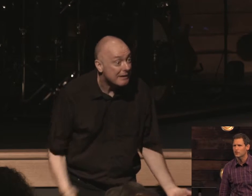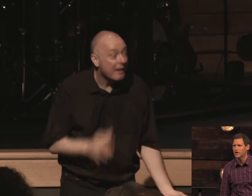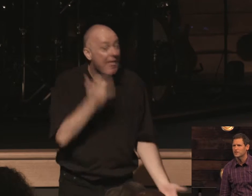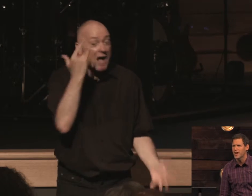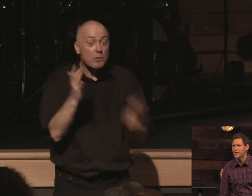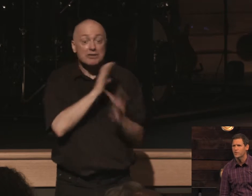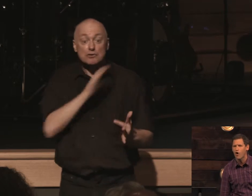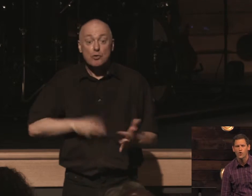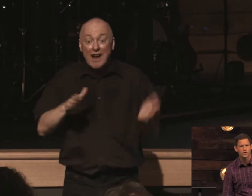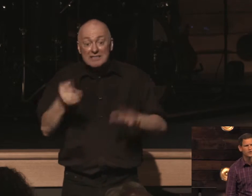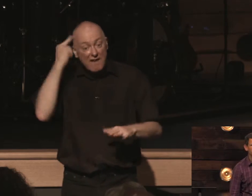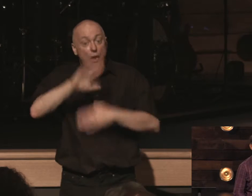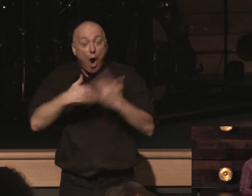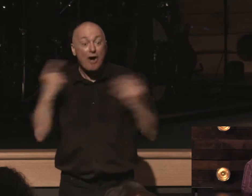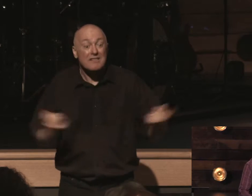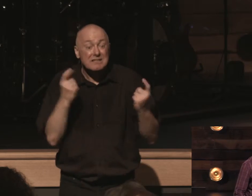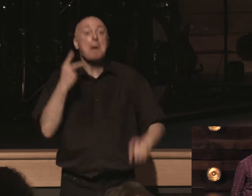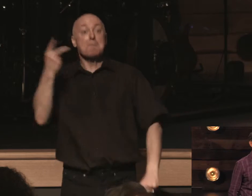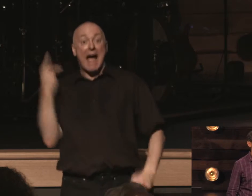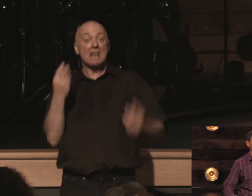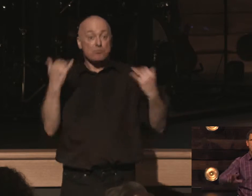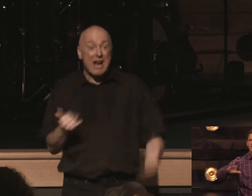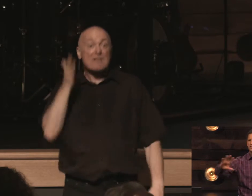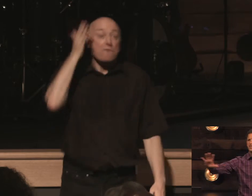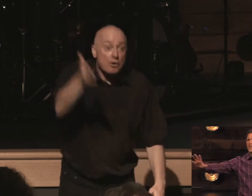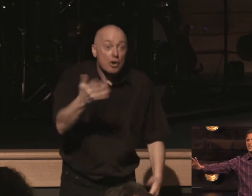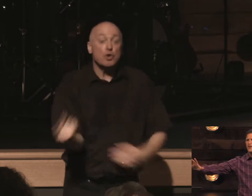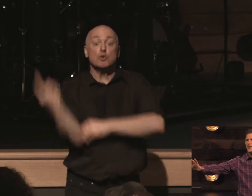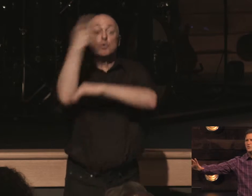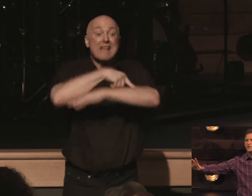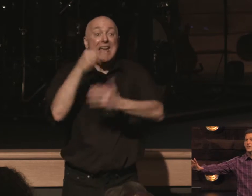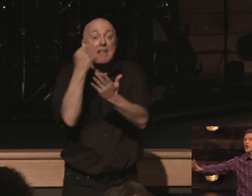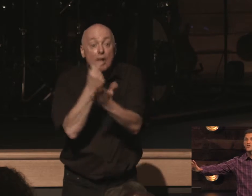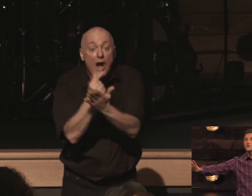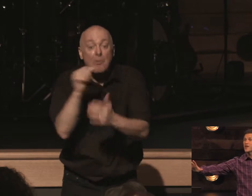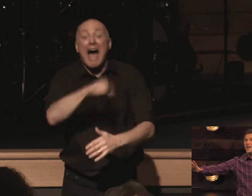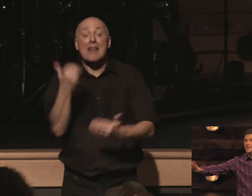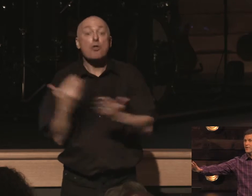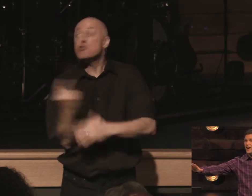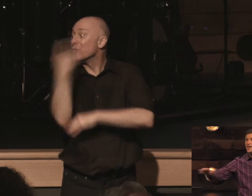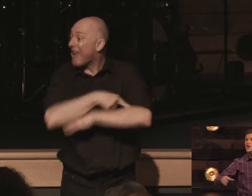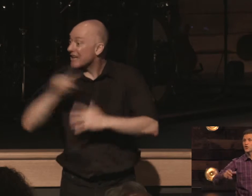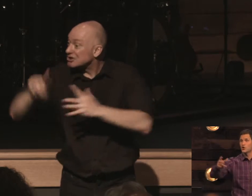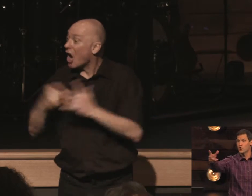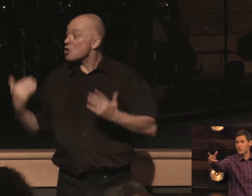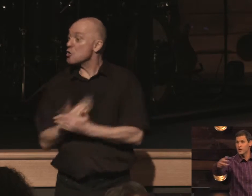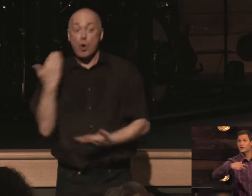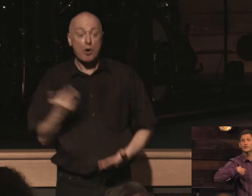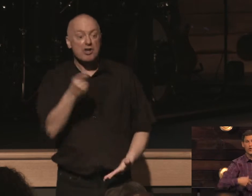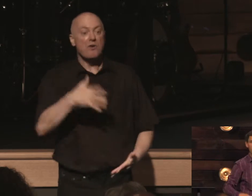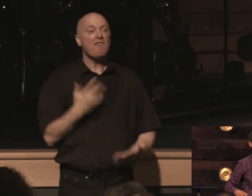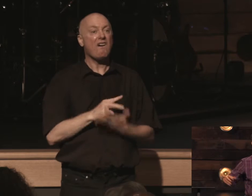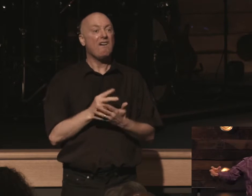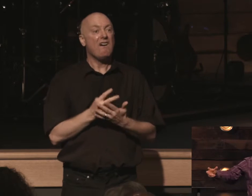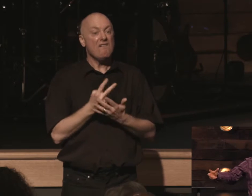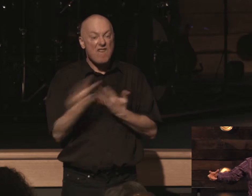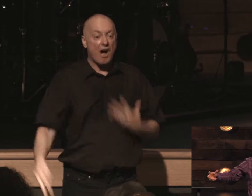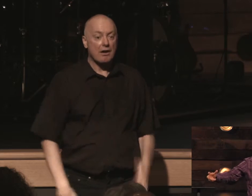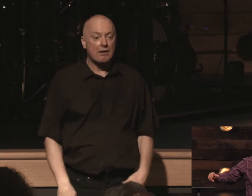christ died for all our sins past present and future because today in the gospel is another new day all right so you're a failure so am i let's take our failure together